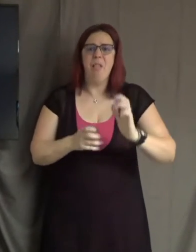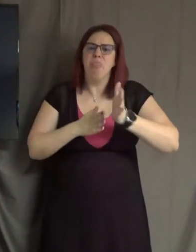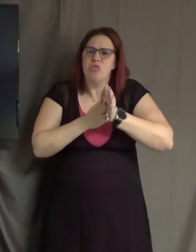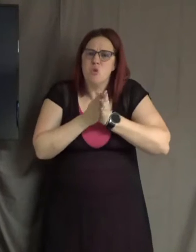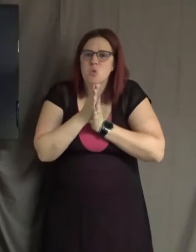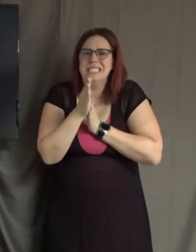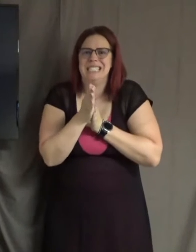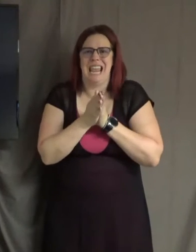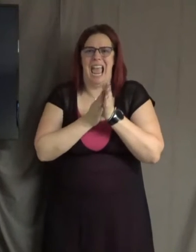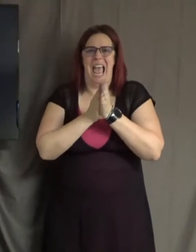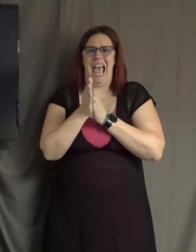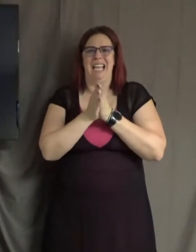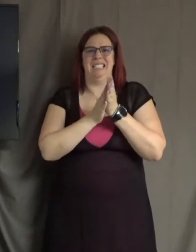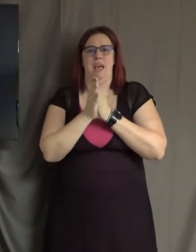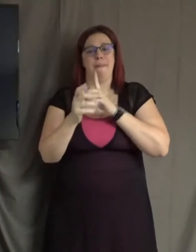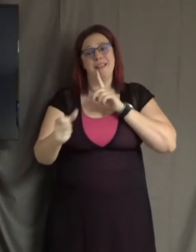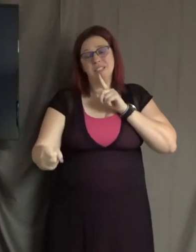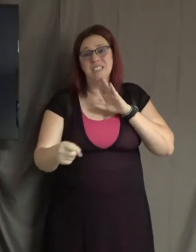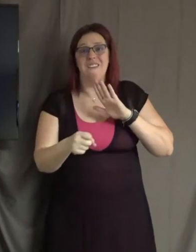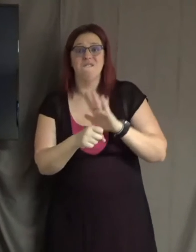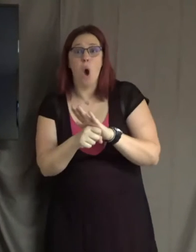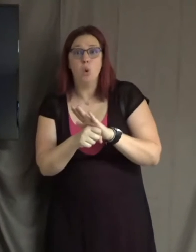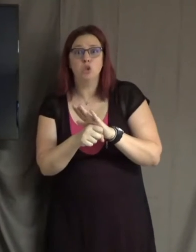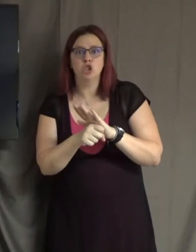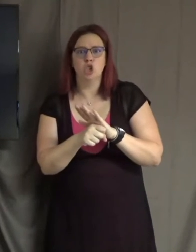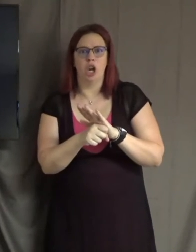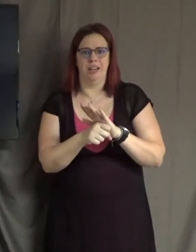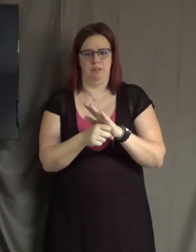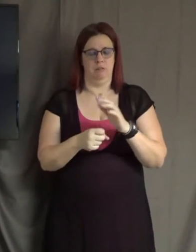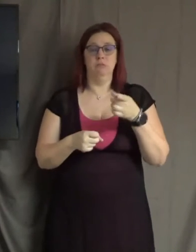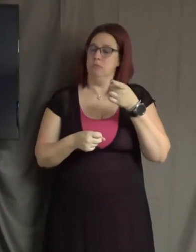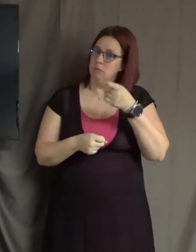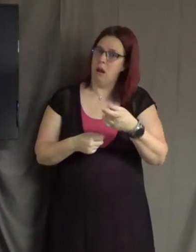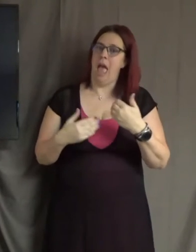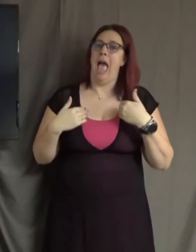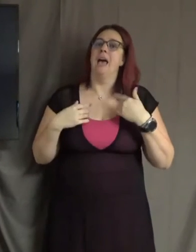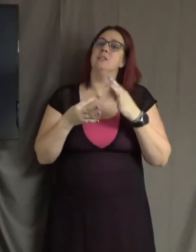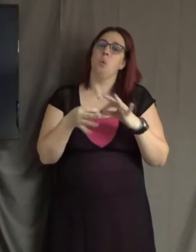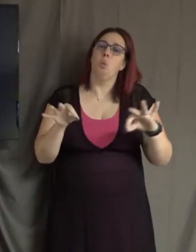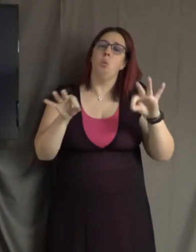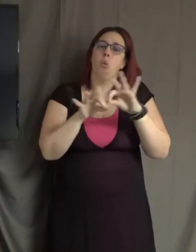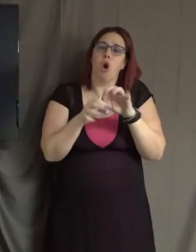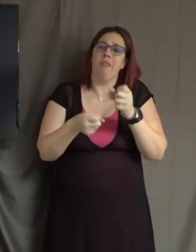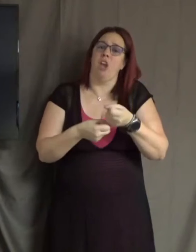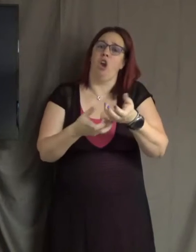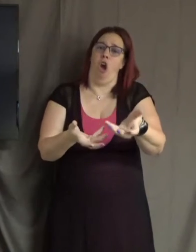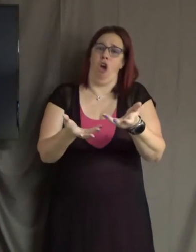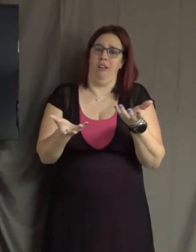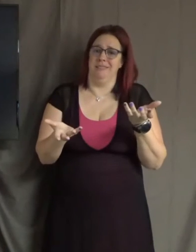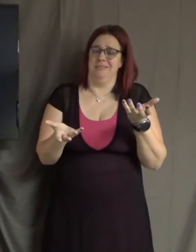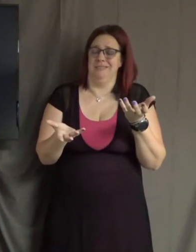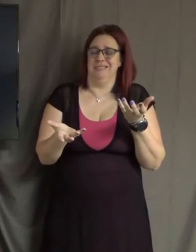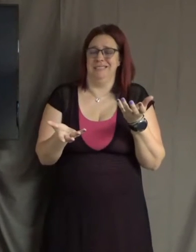who spends himself in a worthy cause, who at the best knows in the end the triumph of the high achievement